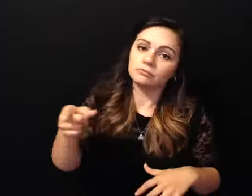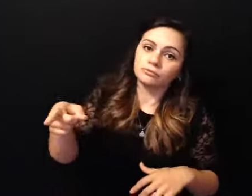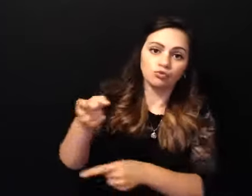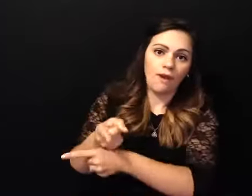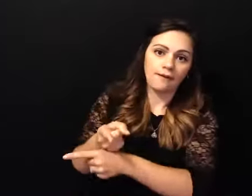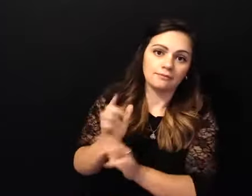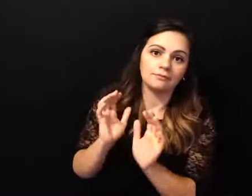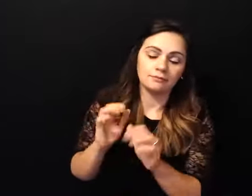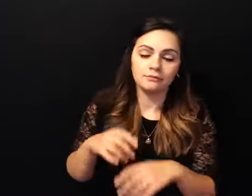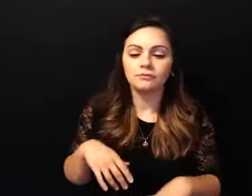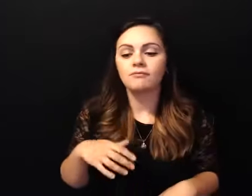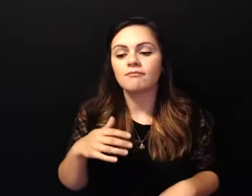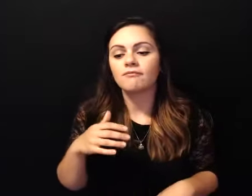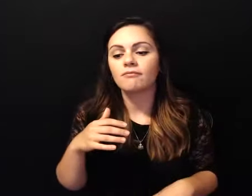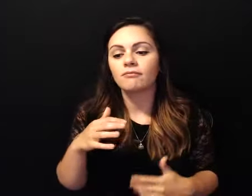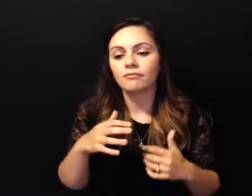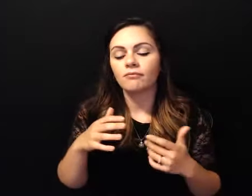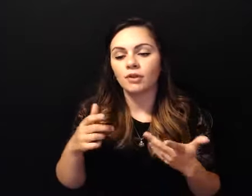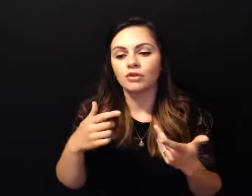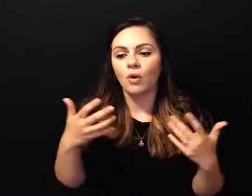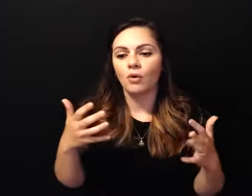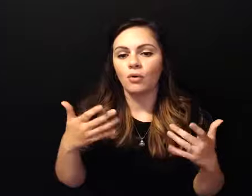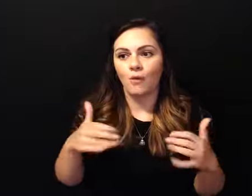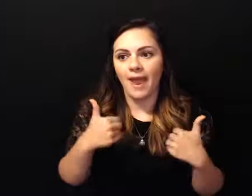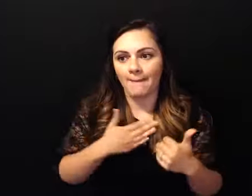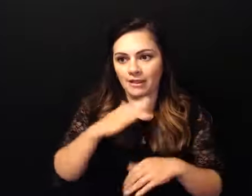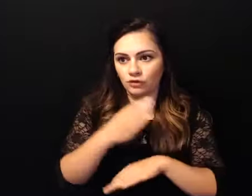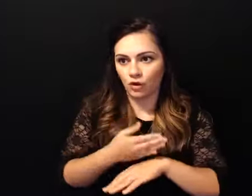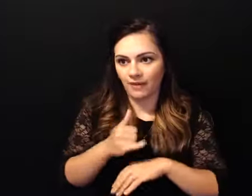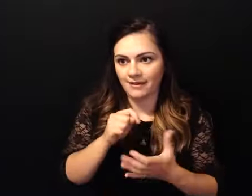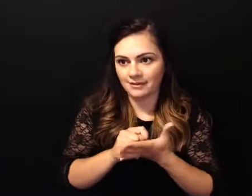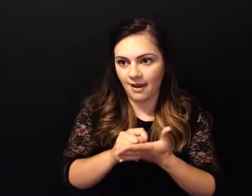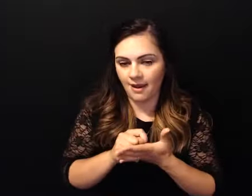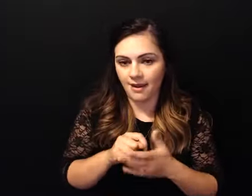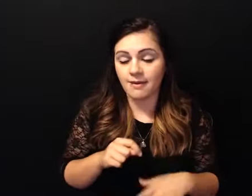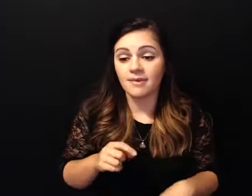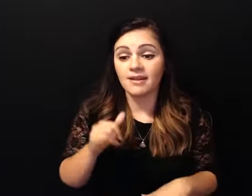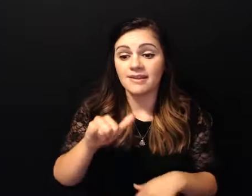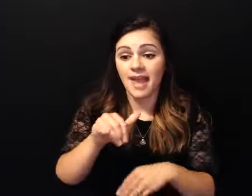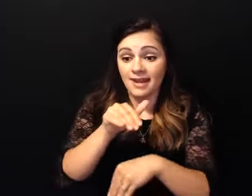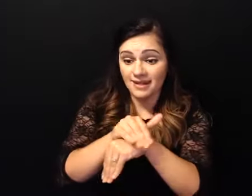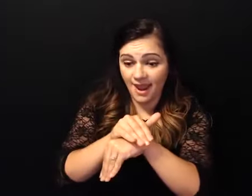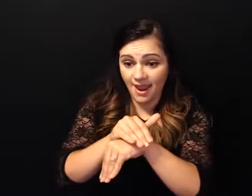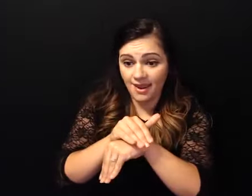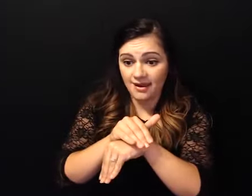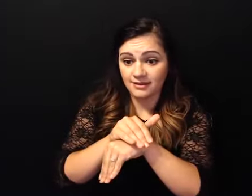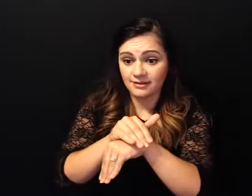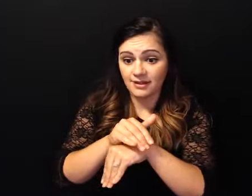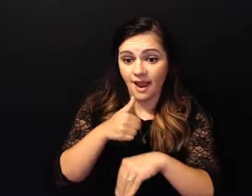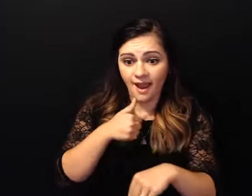or i had my daughter at that time and uh that night i had found my way upstairs and i don't remember how i got my daughter in her bed or how i got to bed because